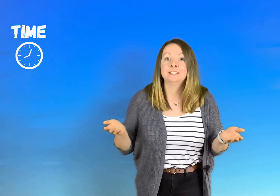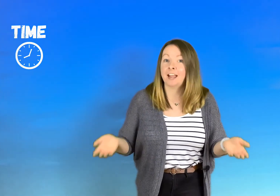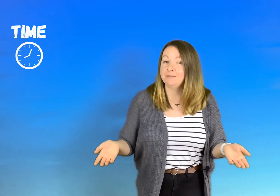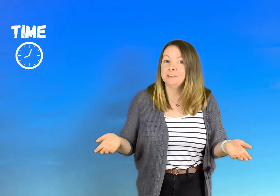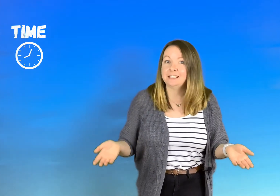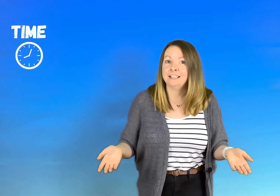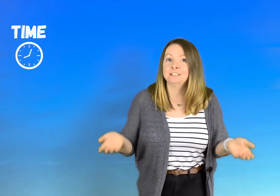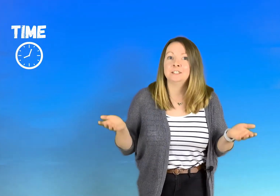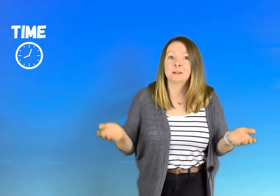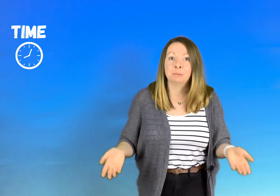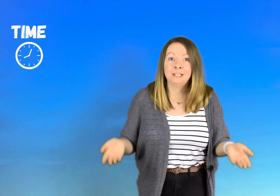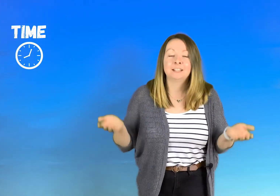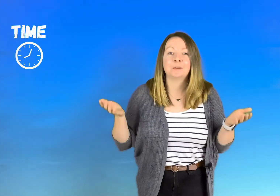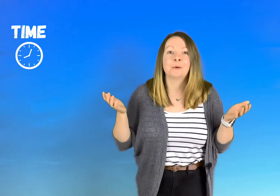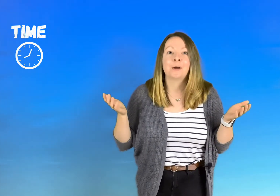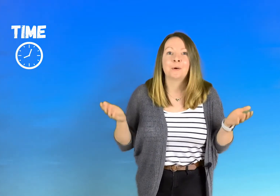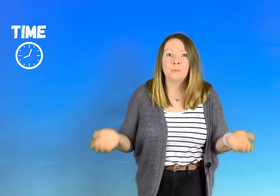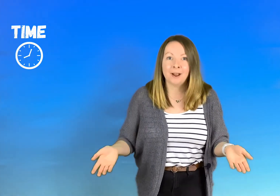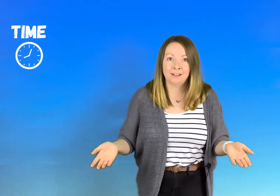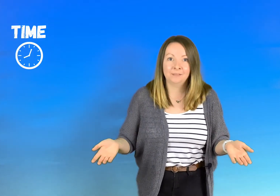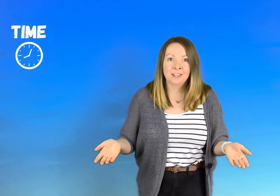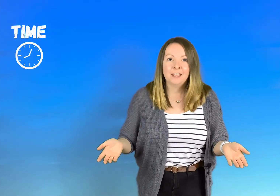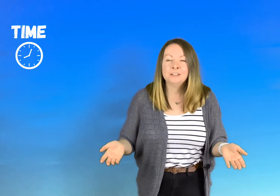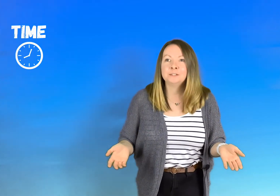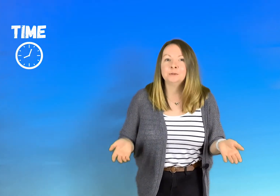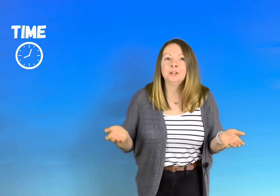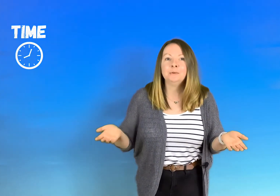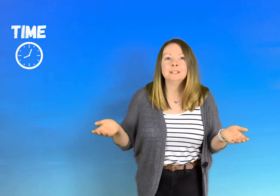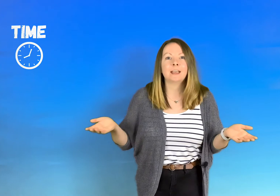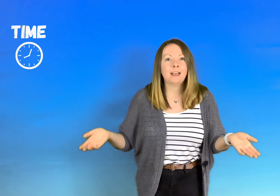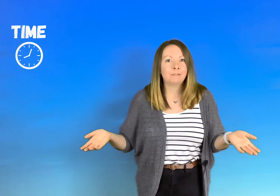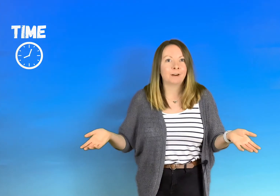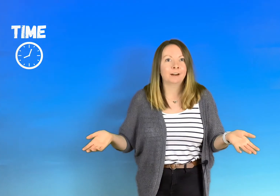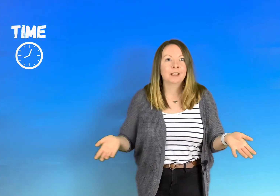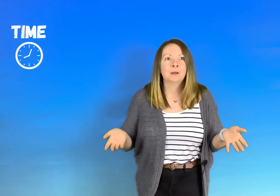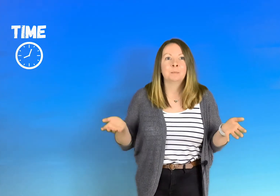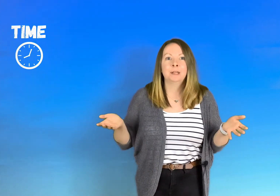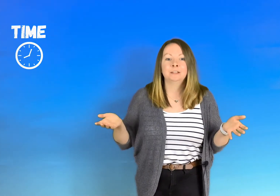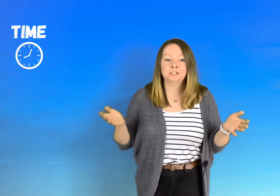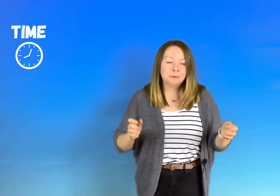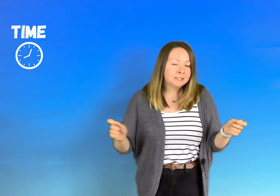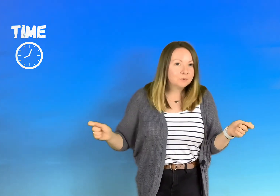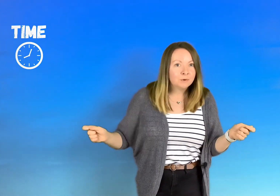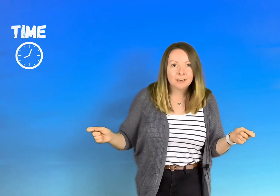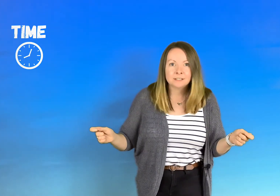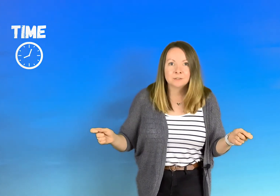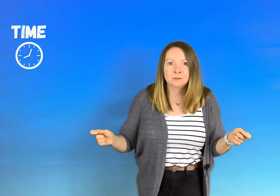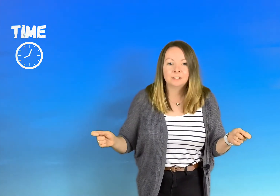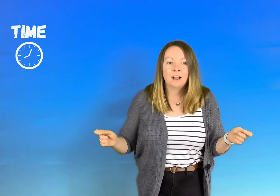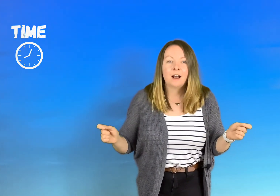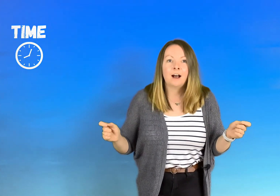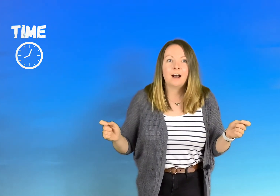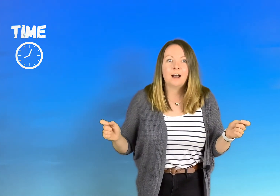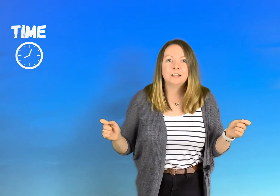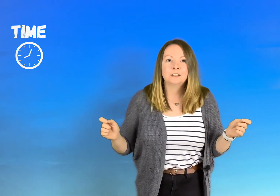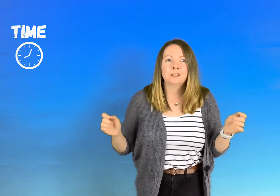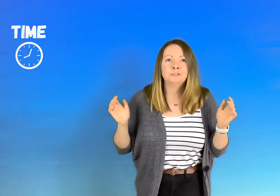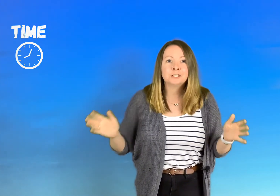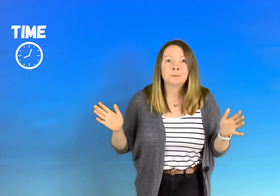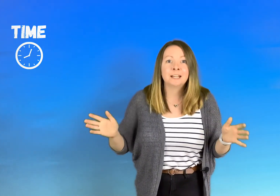time that they need to complete them well and so who has ever been doing some work at school and they've just wanted